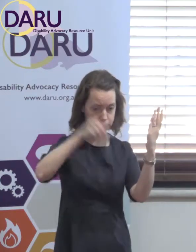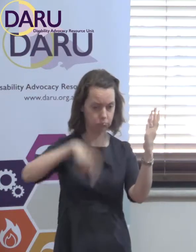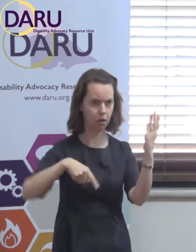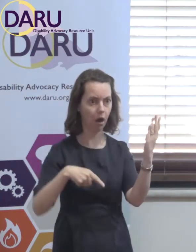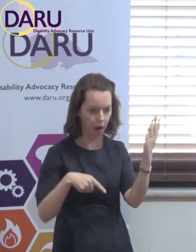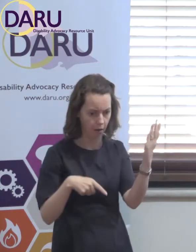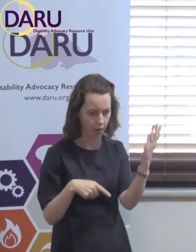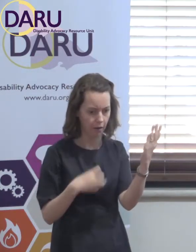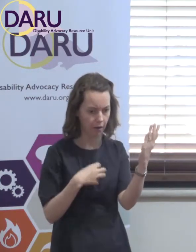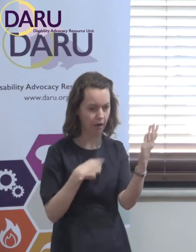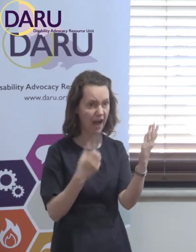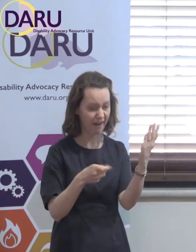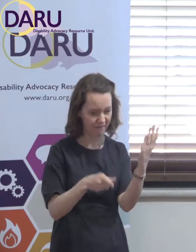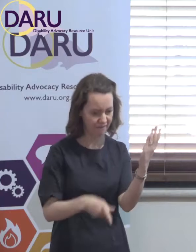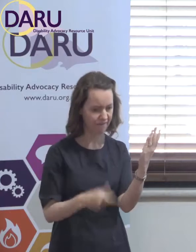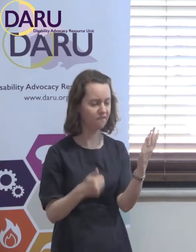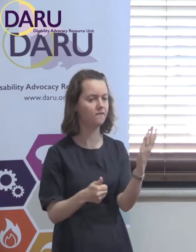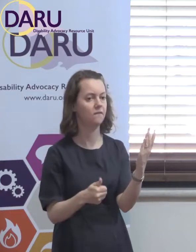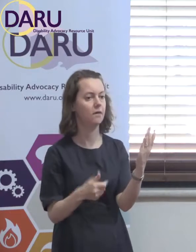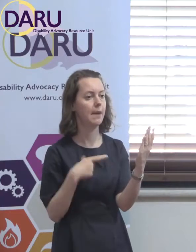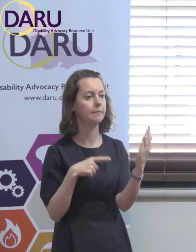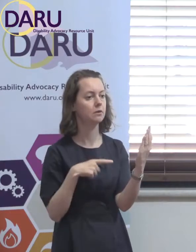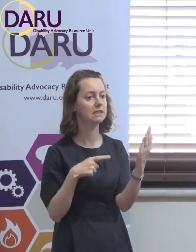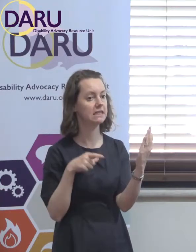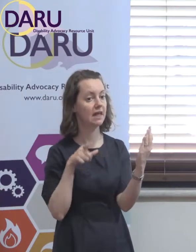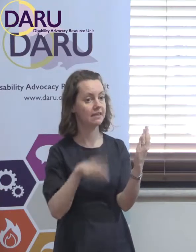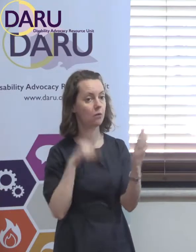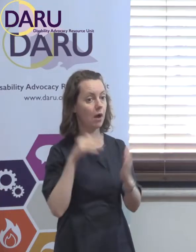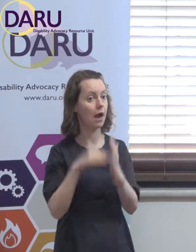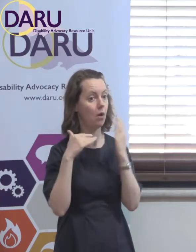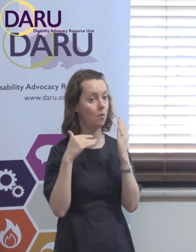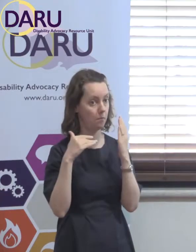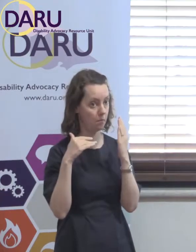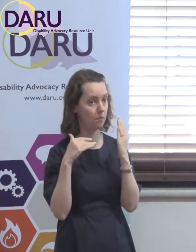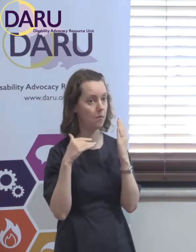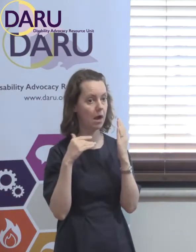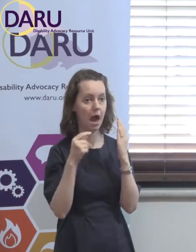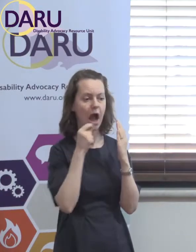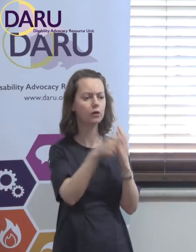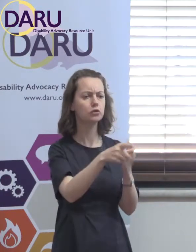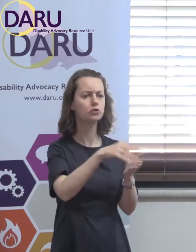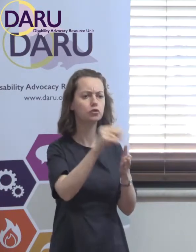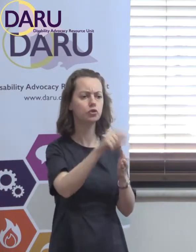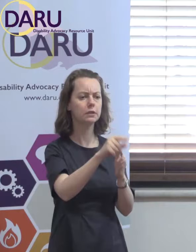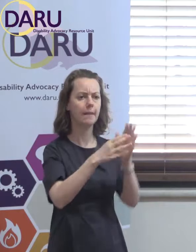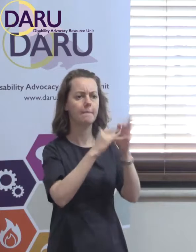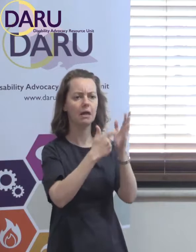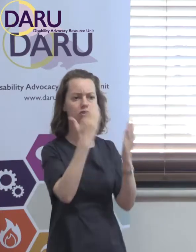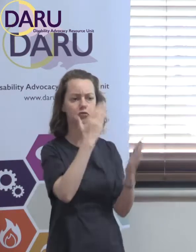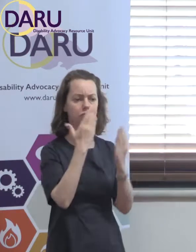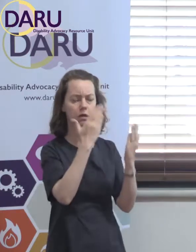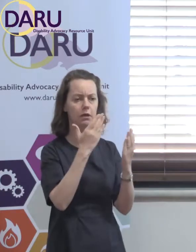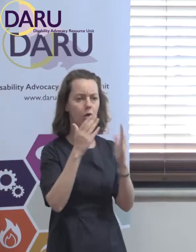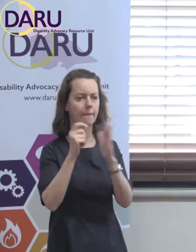over time is we will be able to get more pieces of research done by students. Master students or